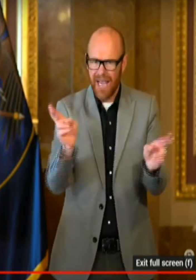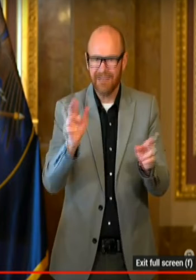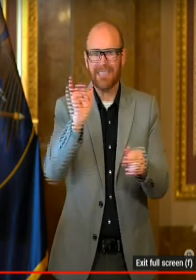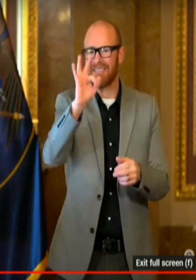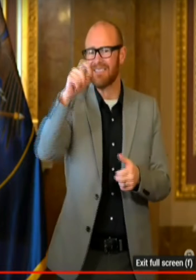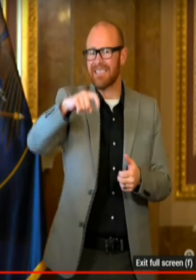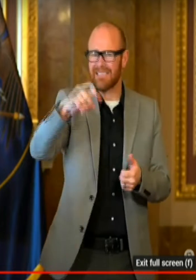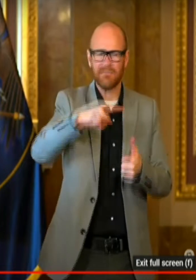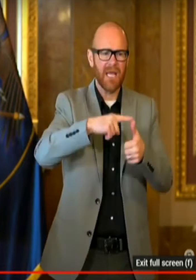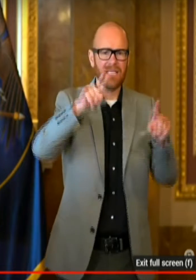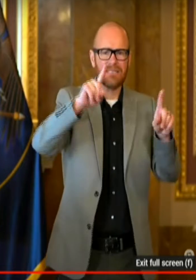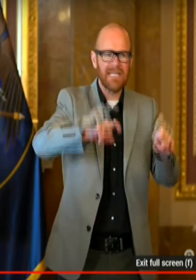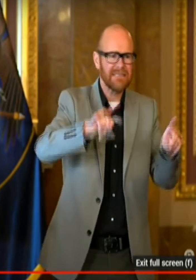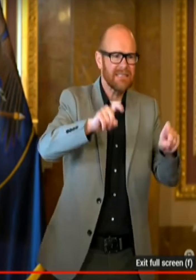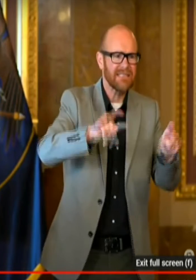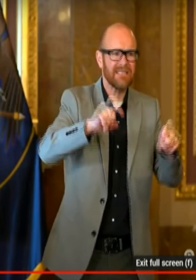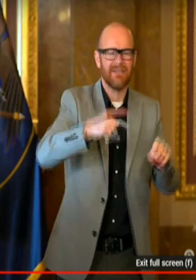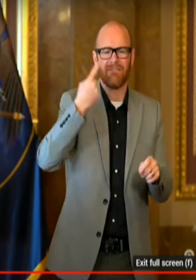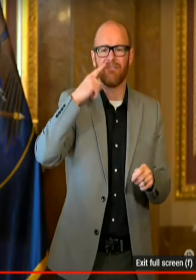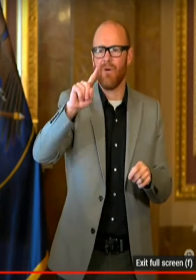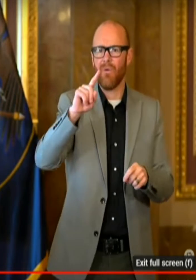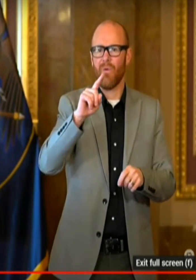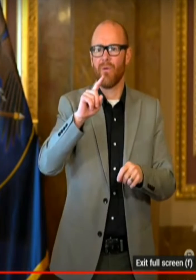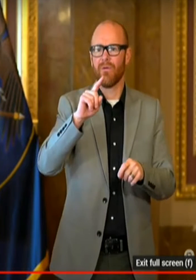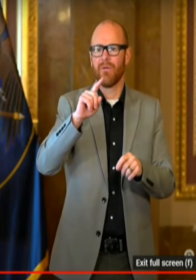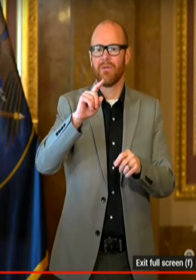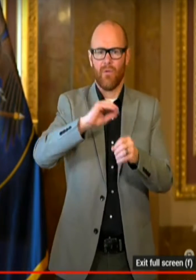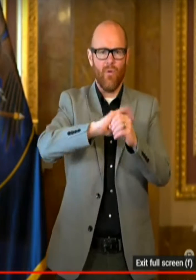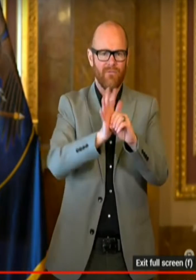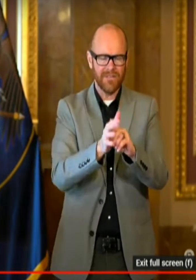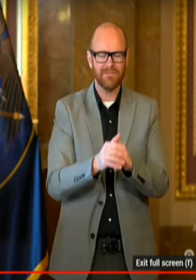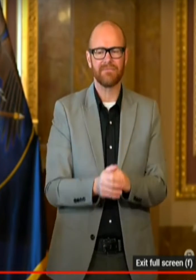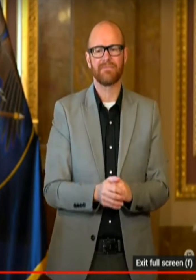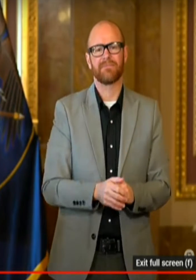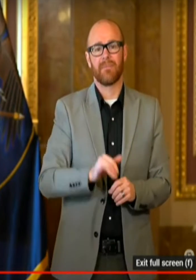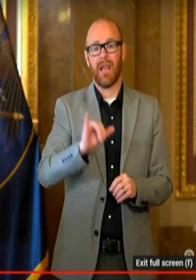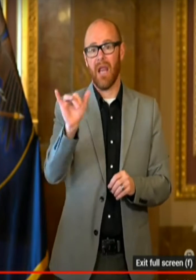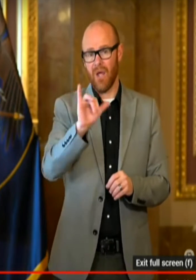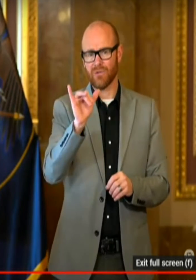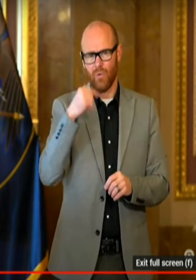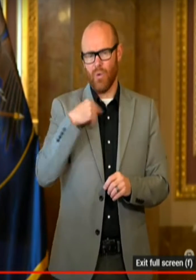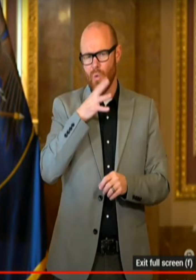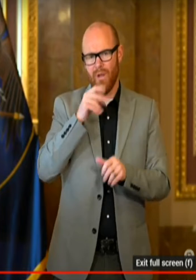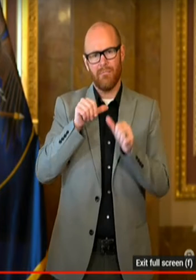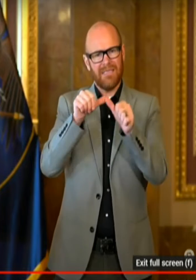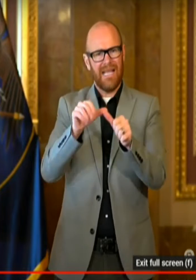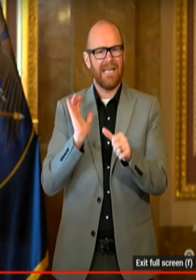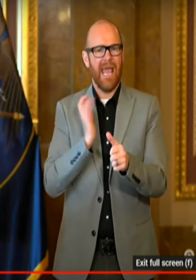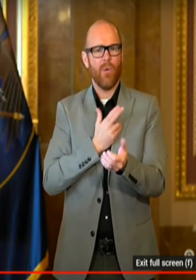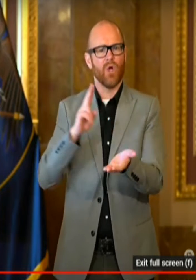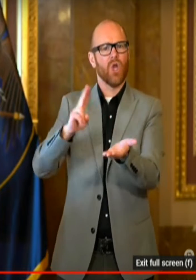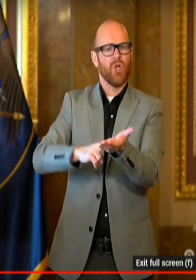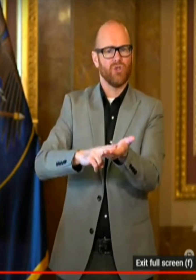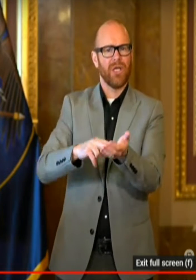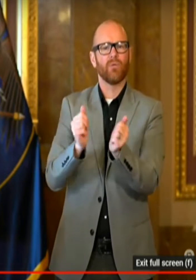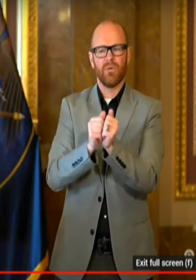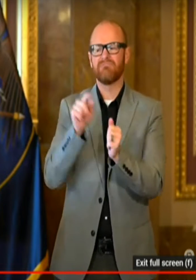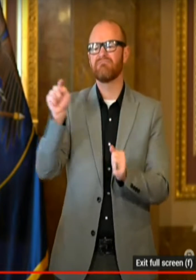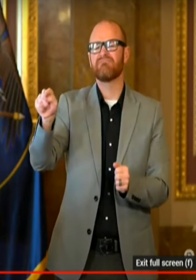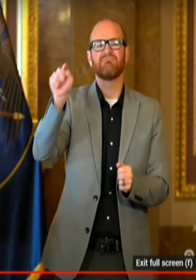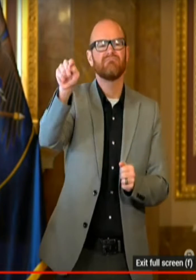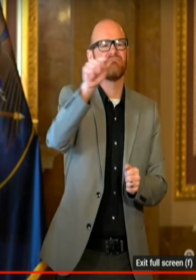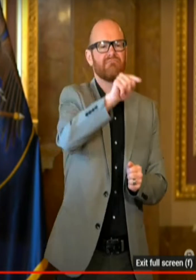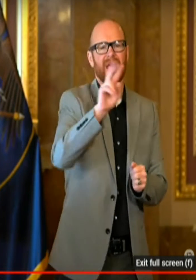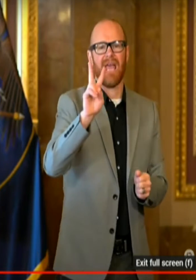Department of Health, and we'll have that in place. We're also going to maintain our contracts with our contracted vendors. So if needed,